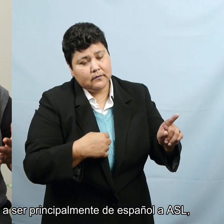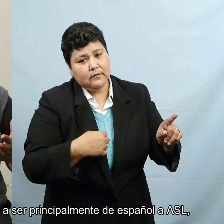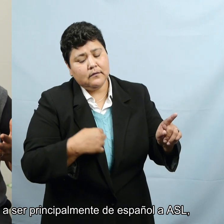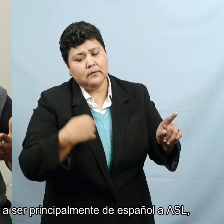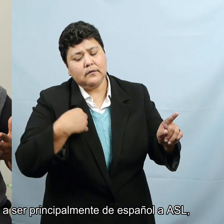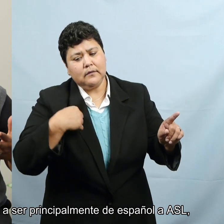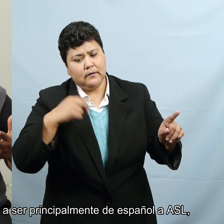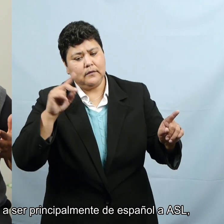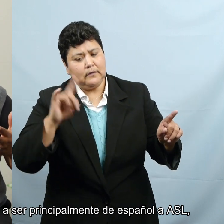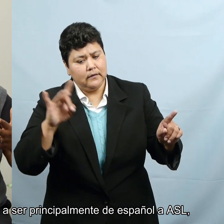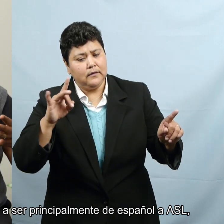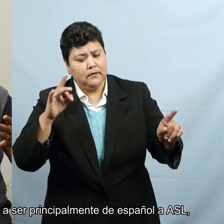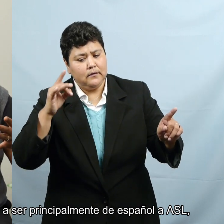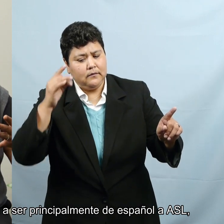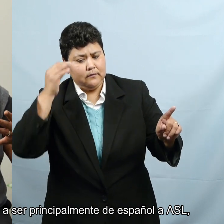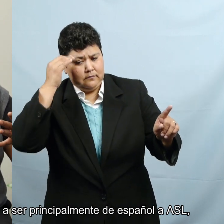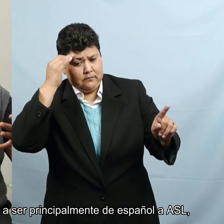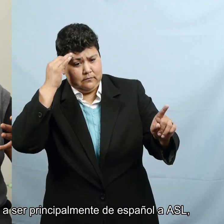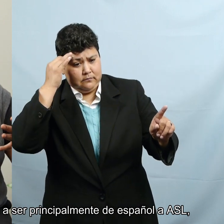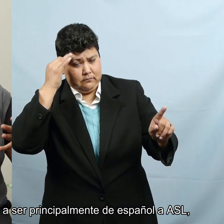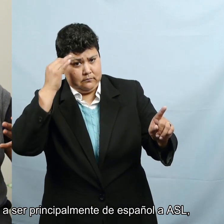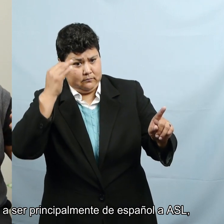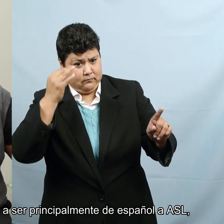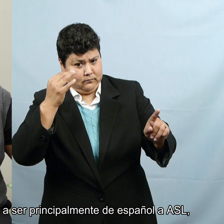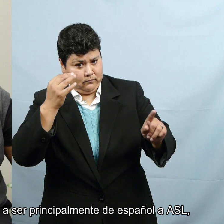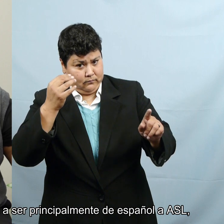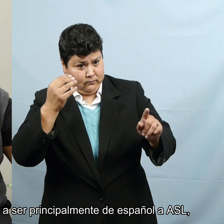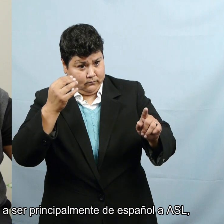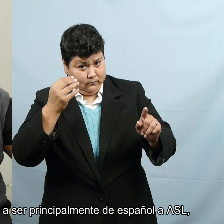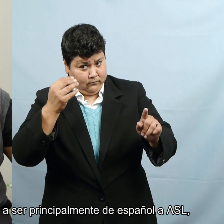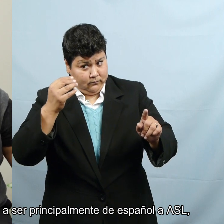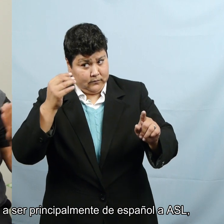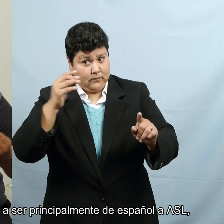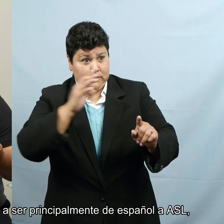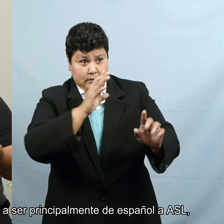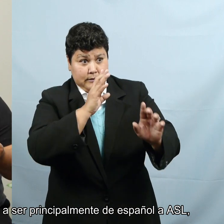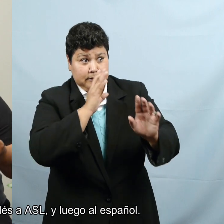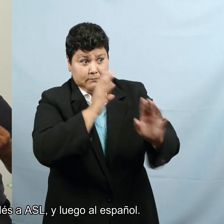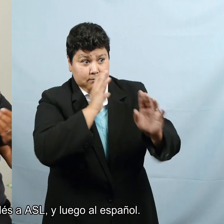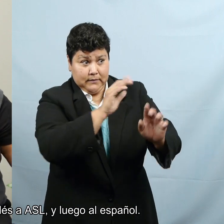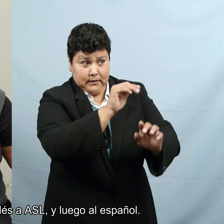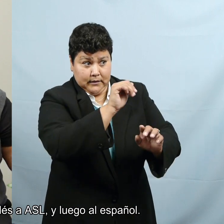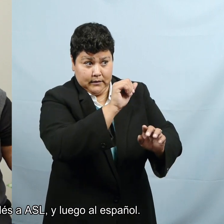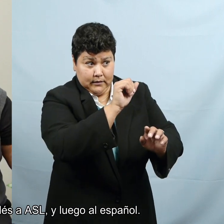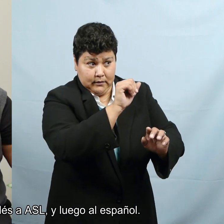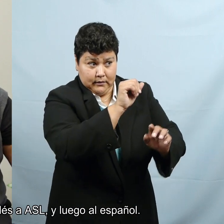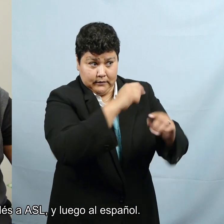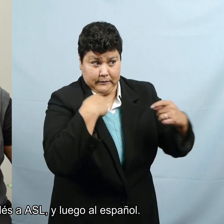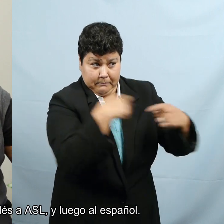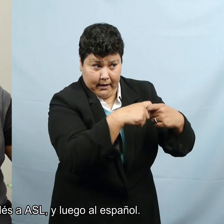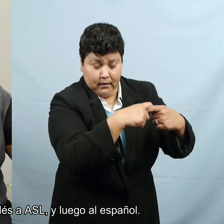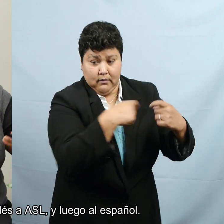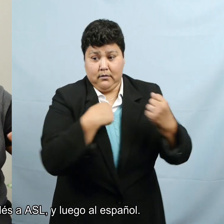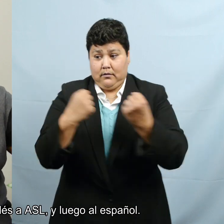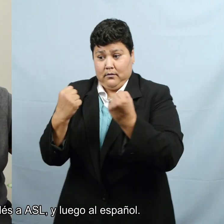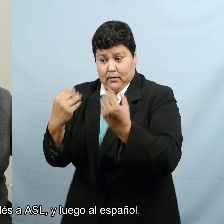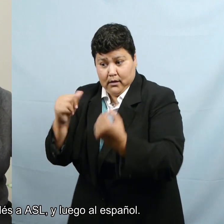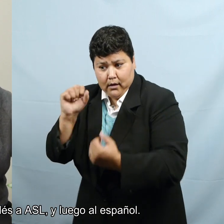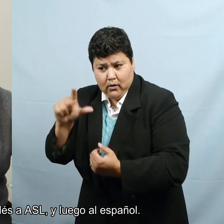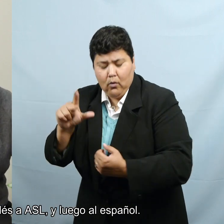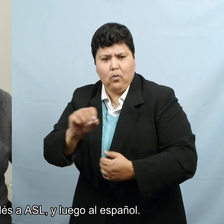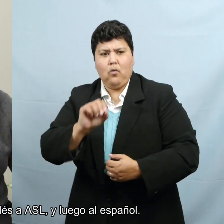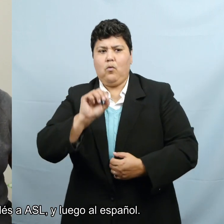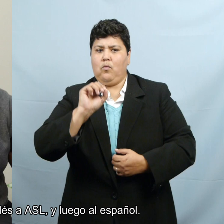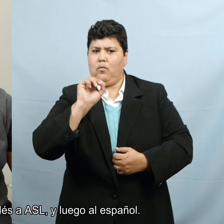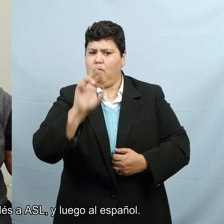wondered, uh, is is it going to be primarily going from AS, from Spanish into ASL or primarily from English into